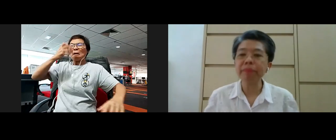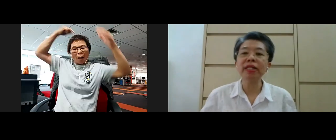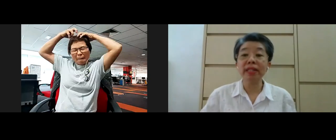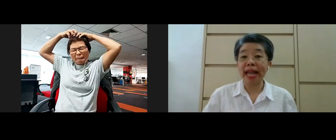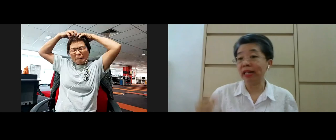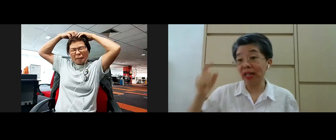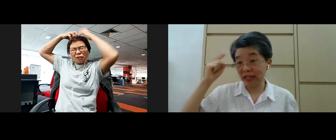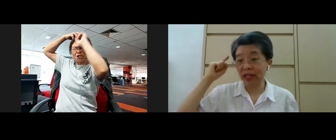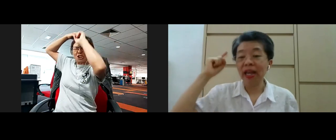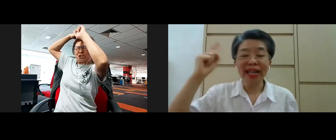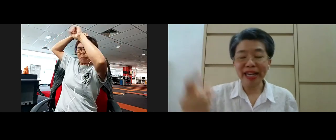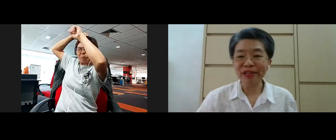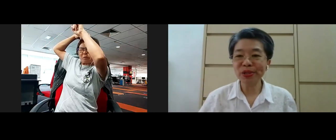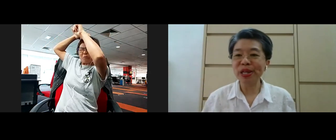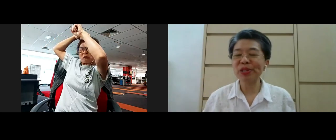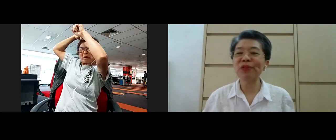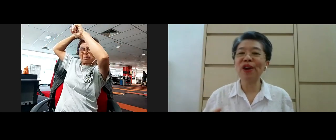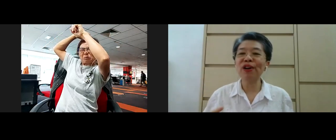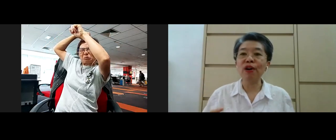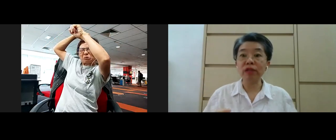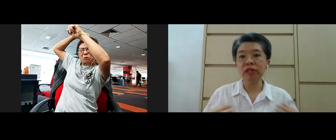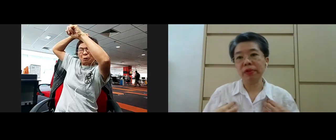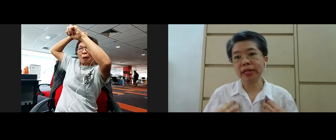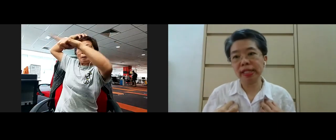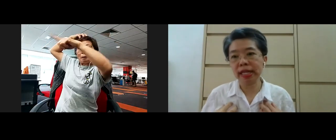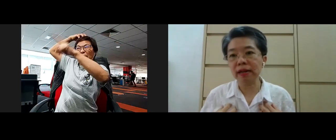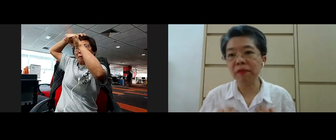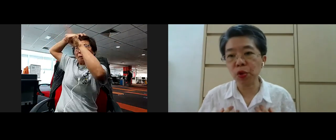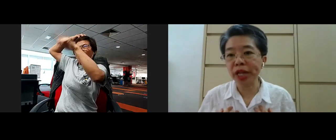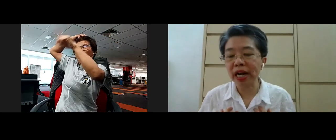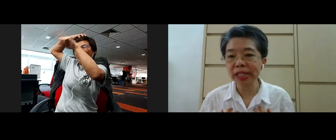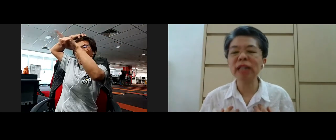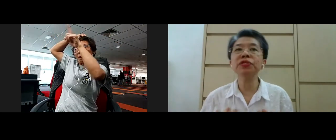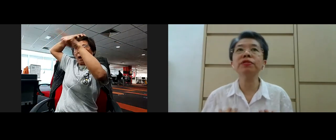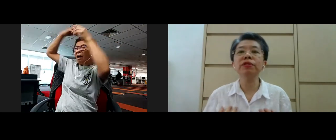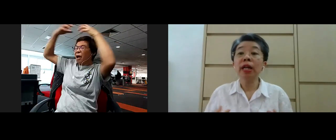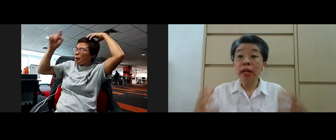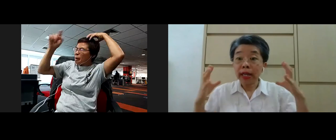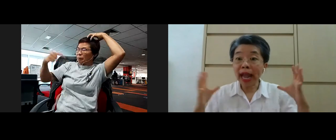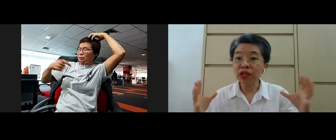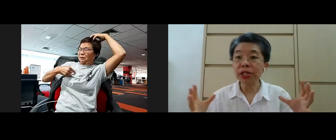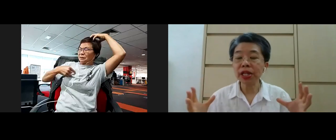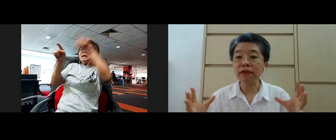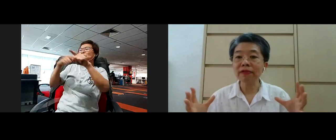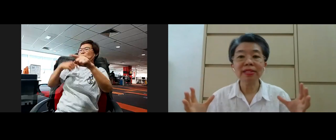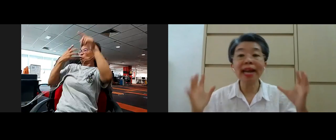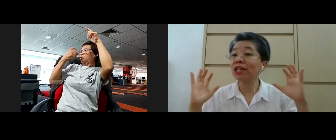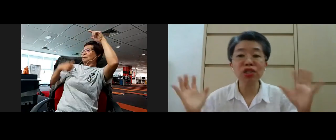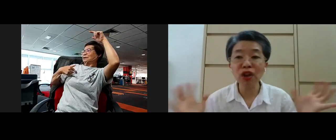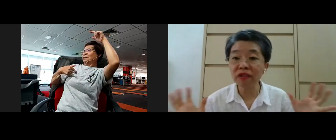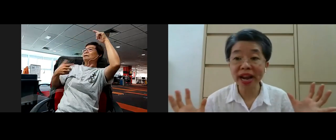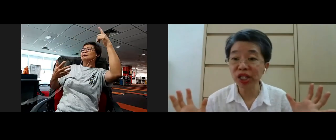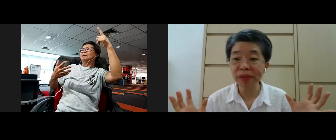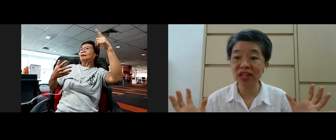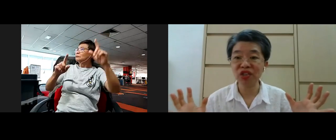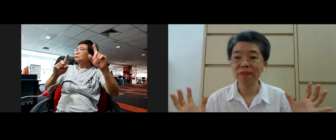scolding people and you know so on and so forth or you know you're cursing scolding ourselves too catch ourselves that